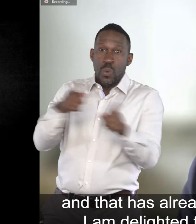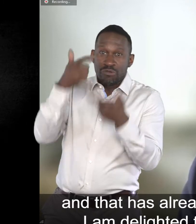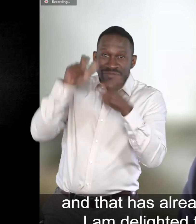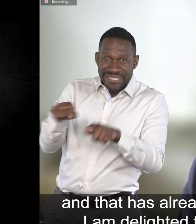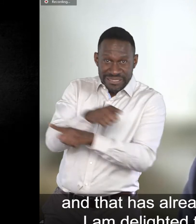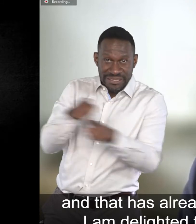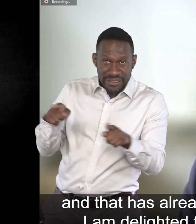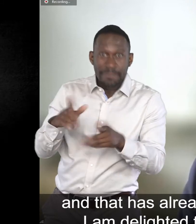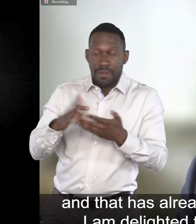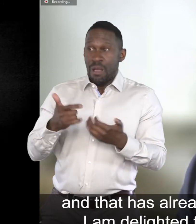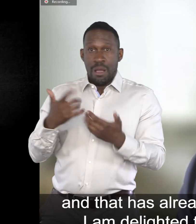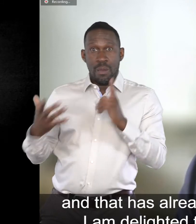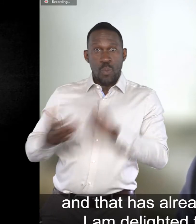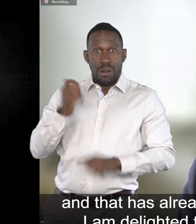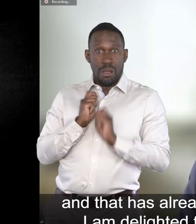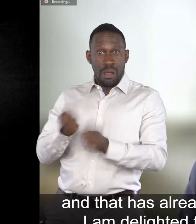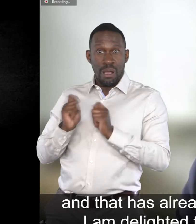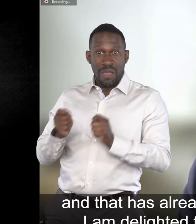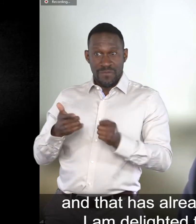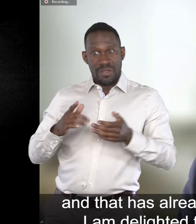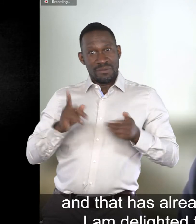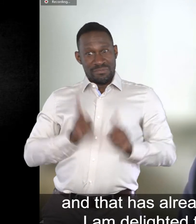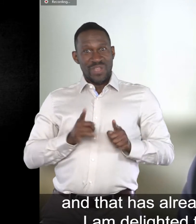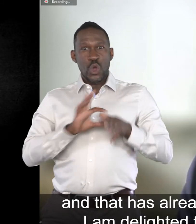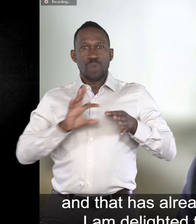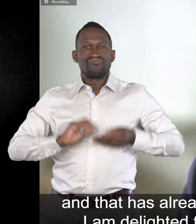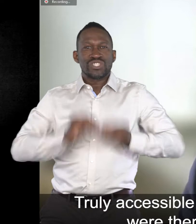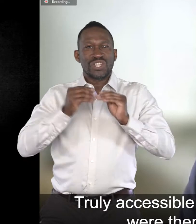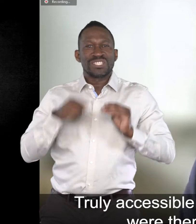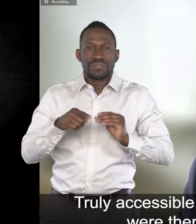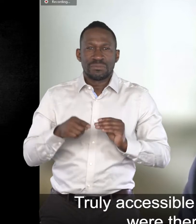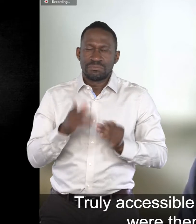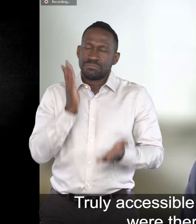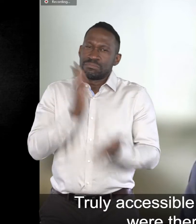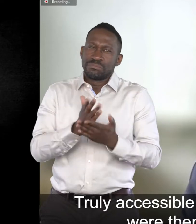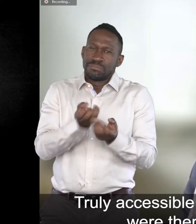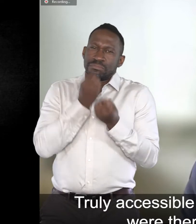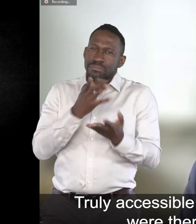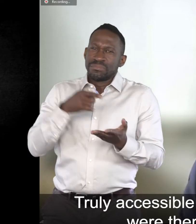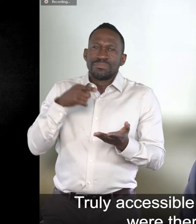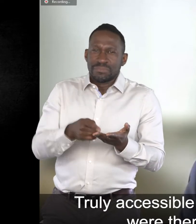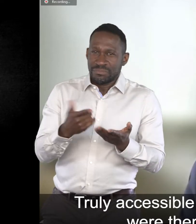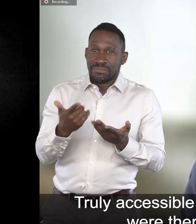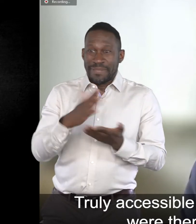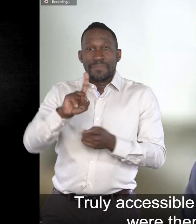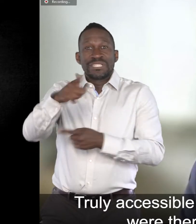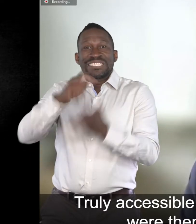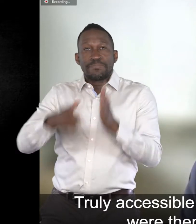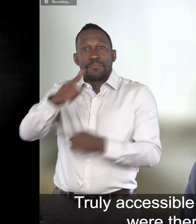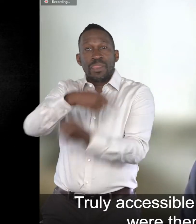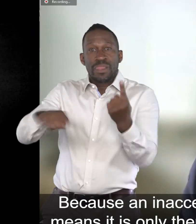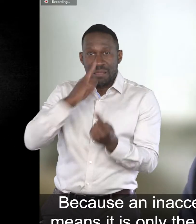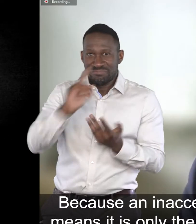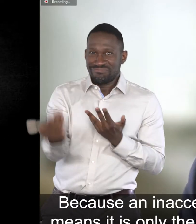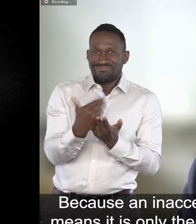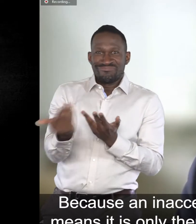and that's already won a couple of awards. I'm delighted to see the co-production truly accessible because disabled people were there at the